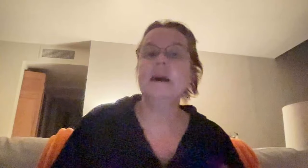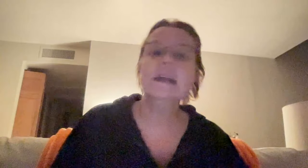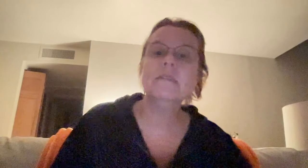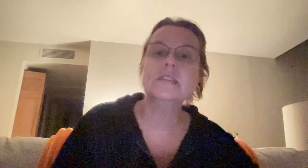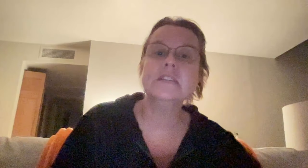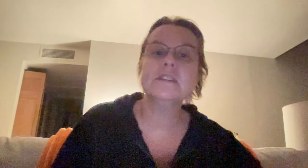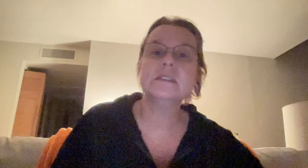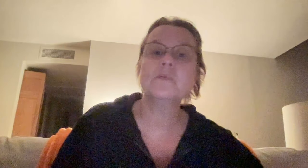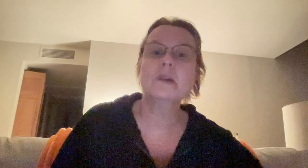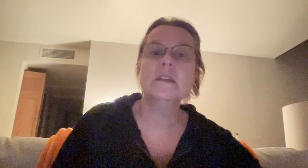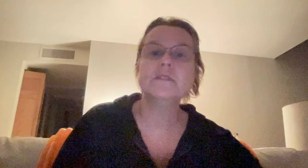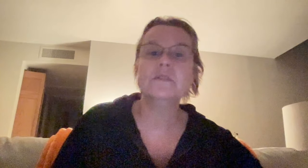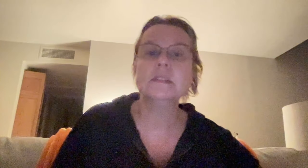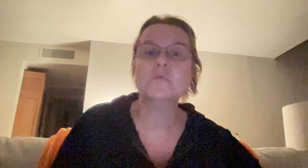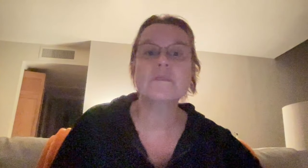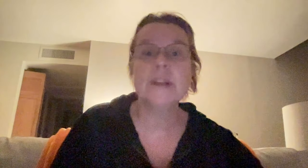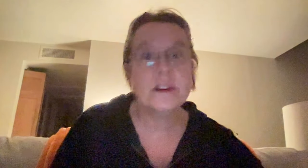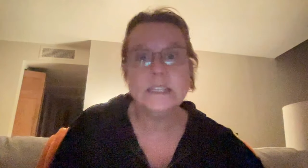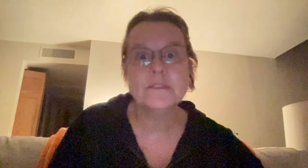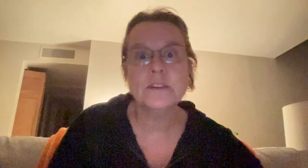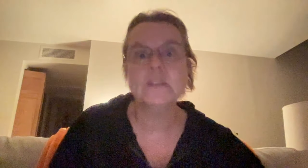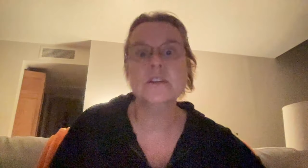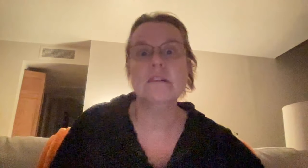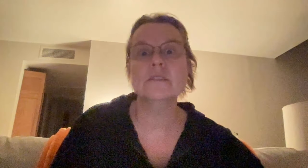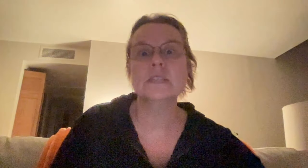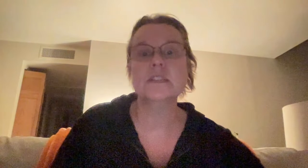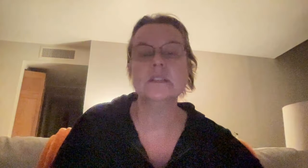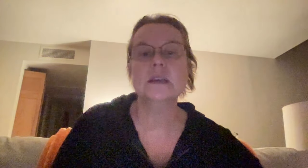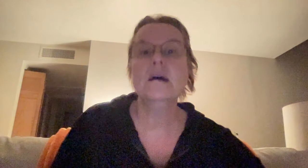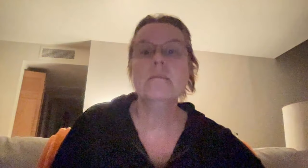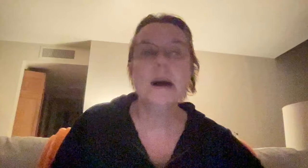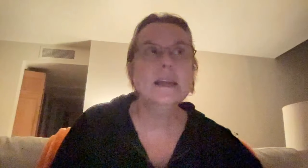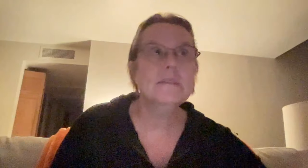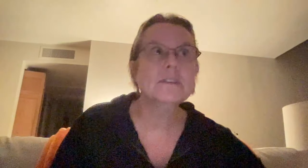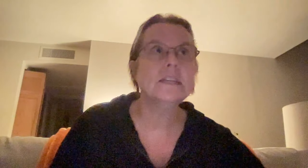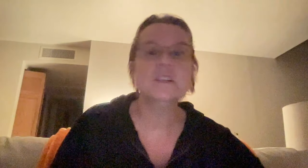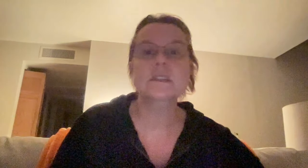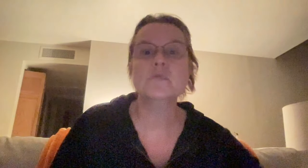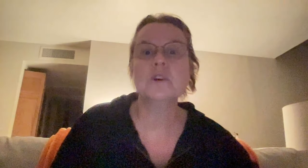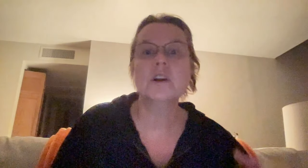my conversations with students were very different than their conversations. My conversations were